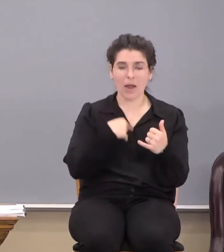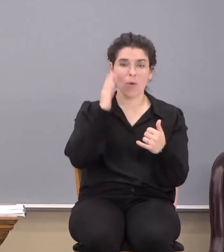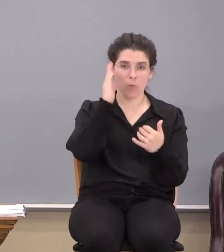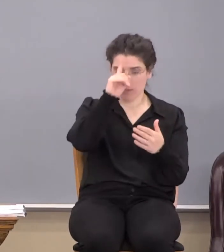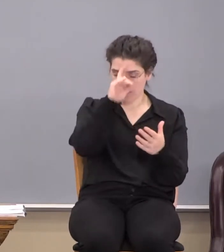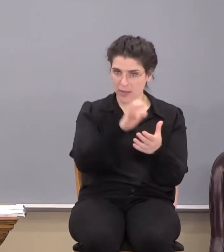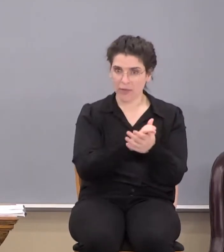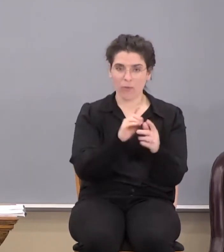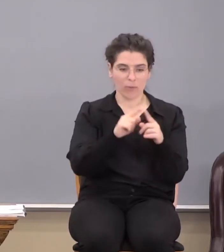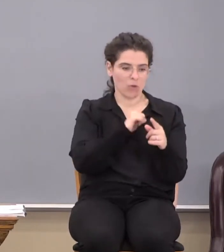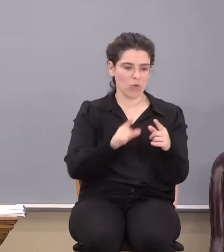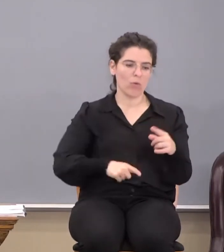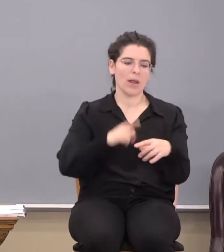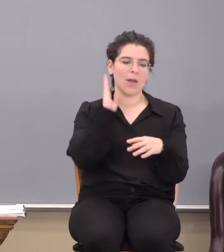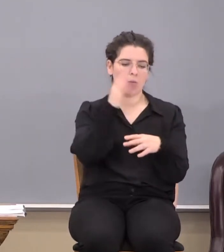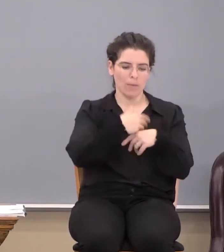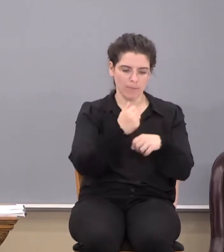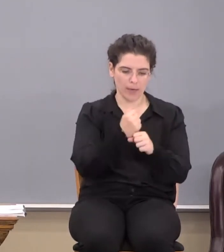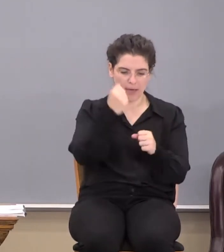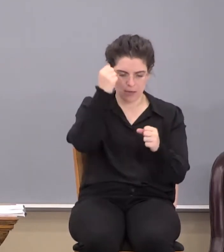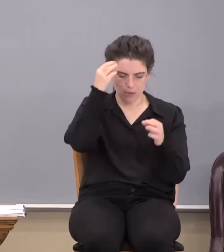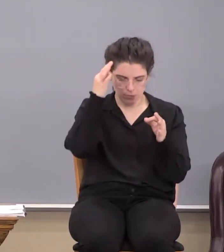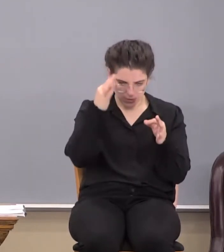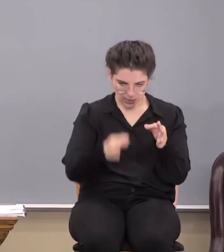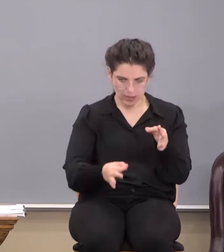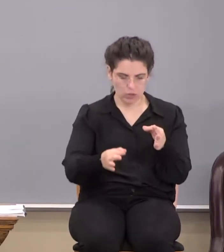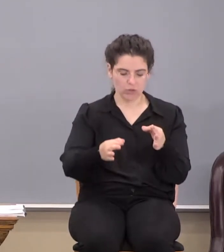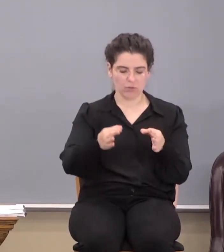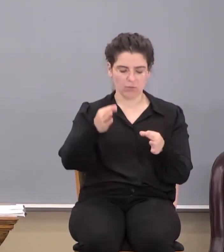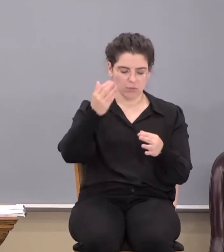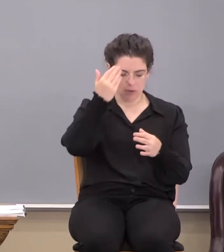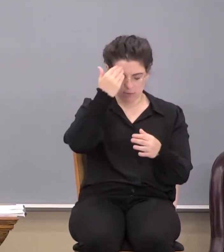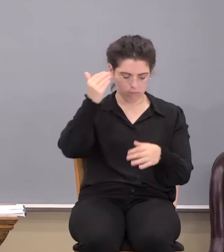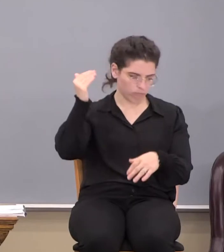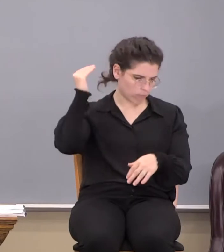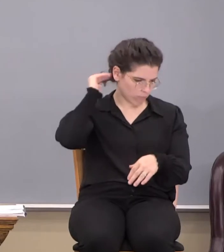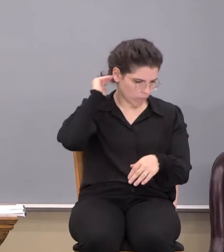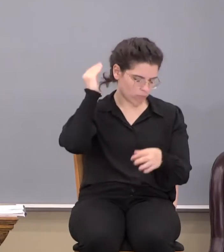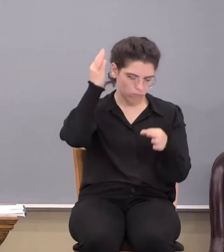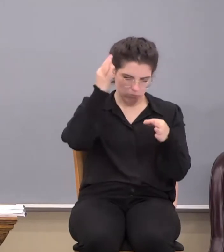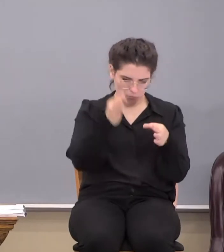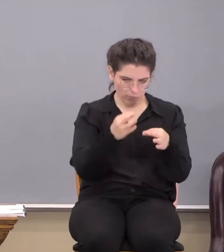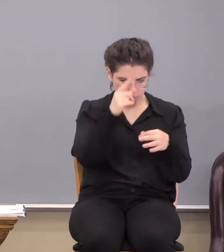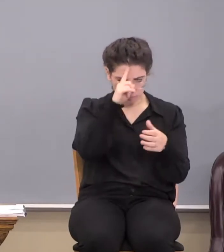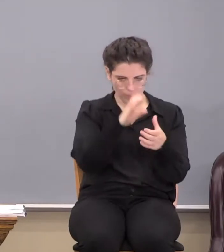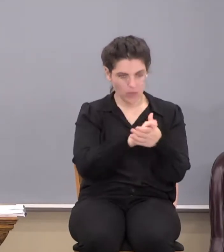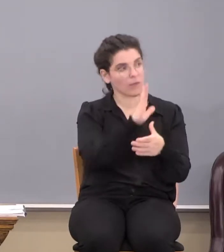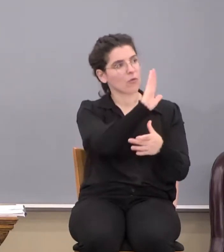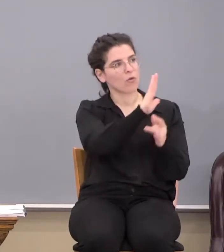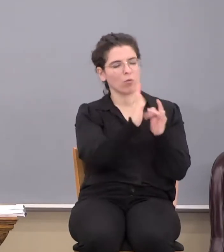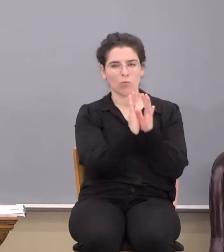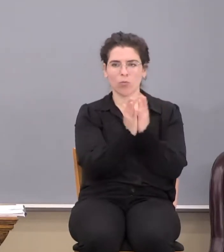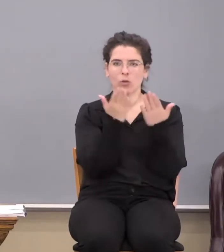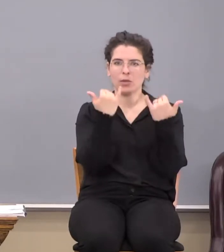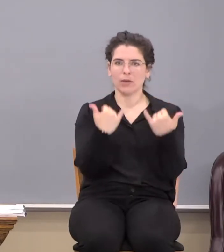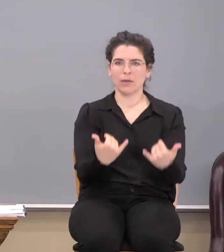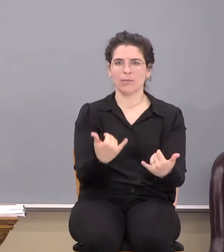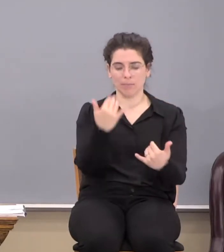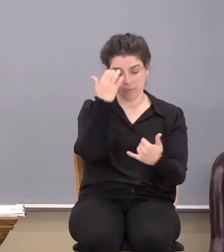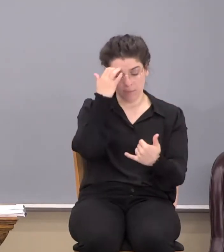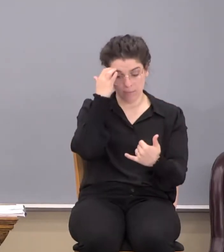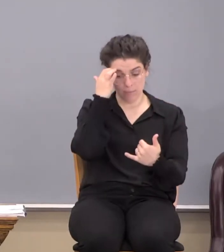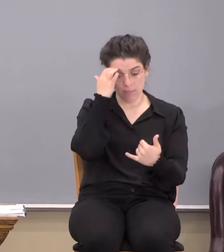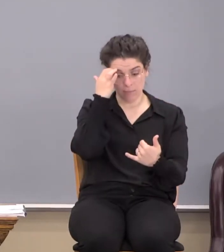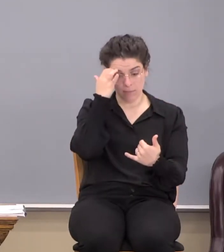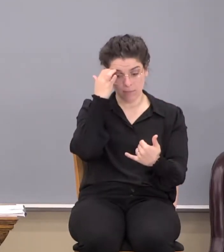I'm going to make a conscious choice to believe your word today, to